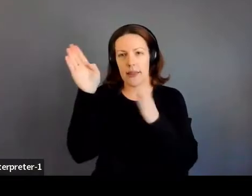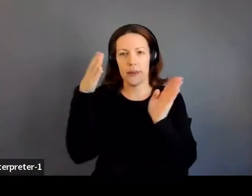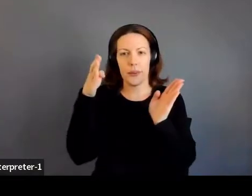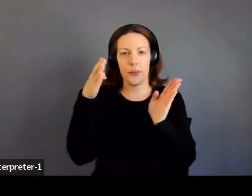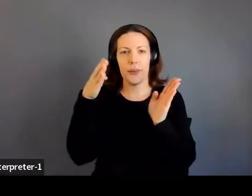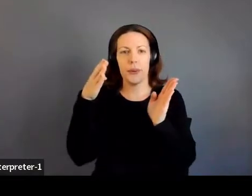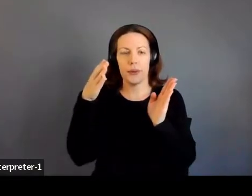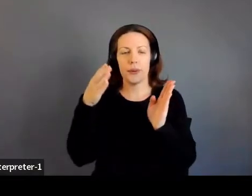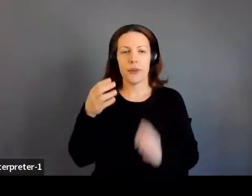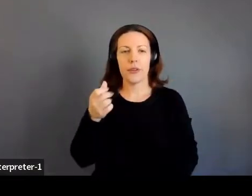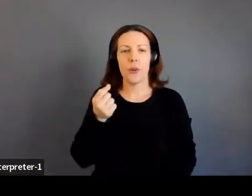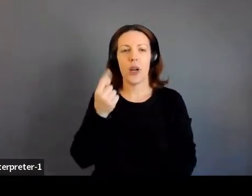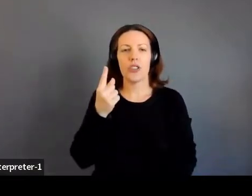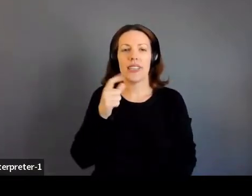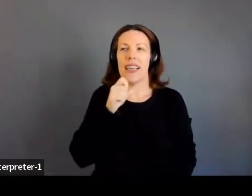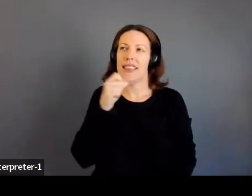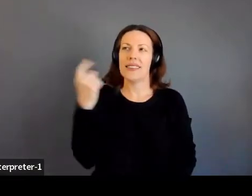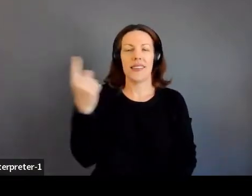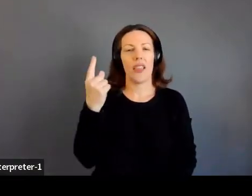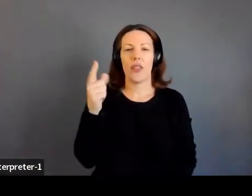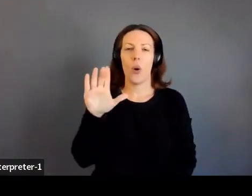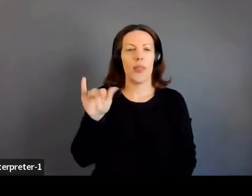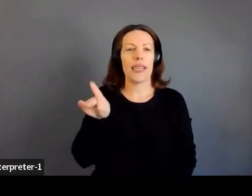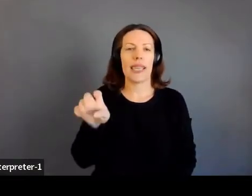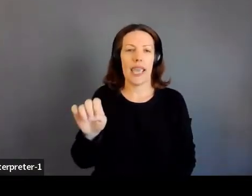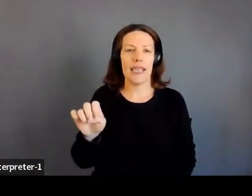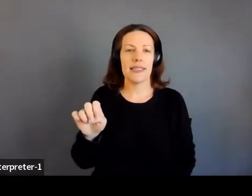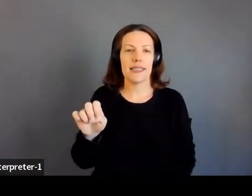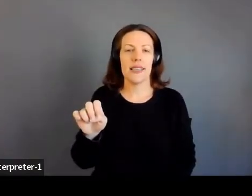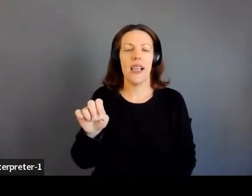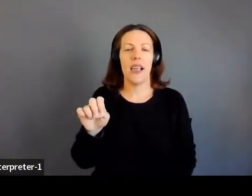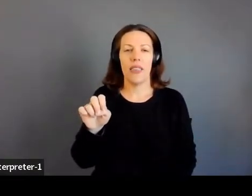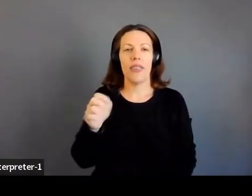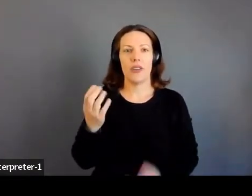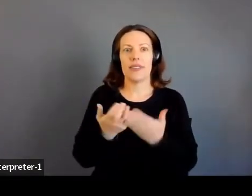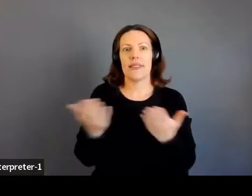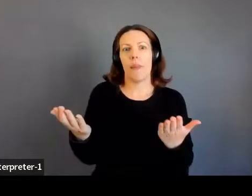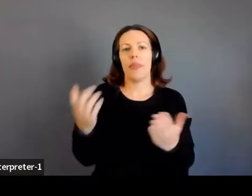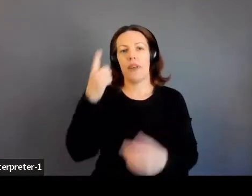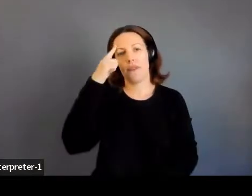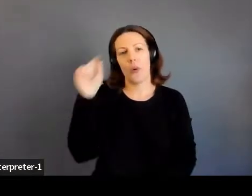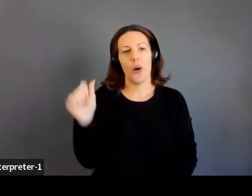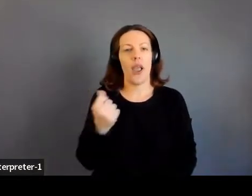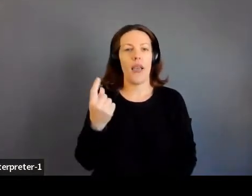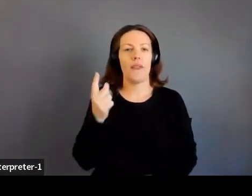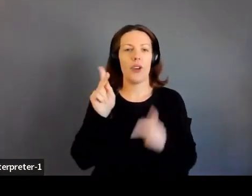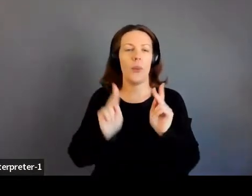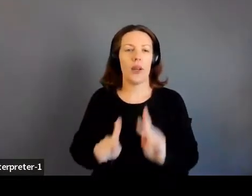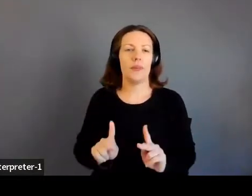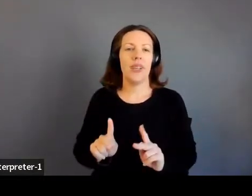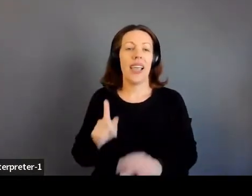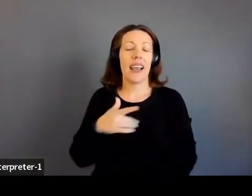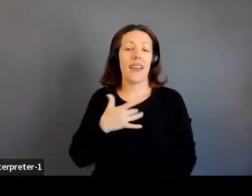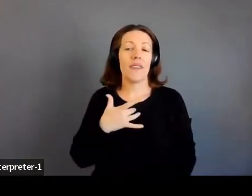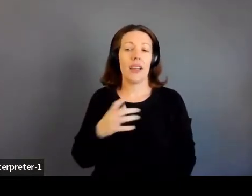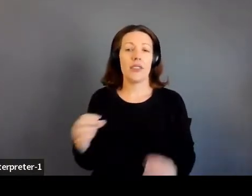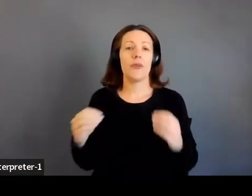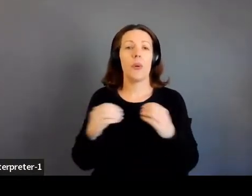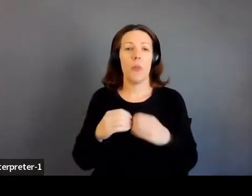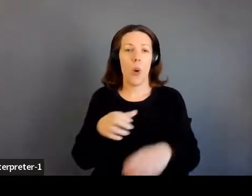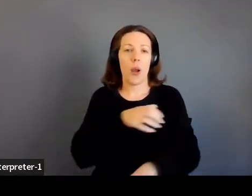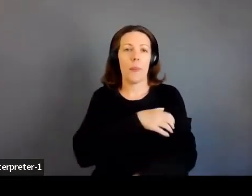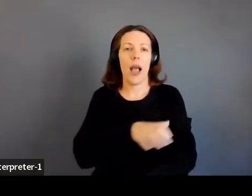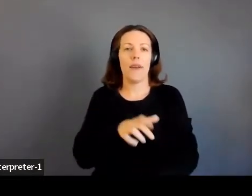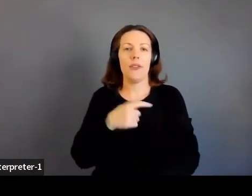that, that that is not the case. It's, it's truly something for everyone. And I think it's been even more powerful to have that reinforced